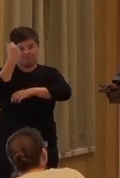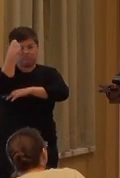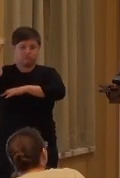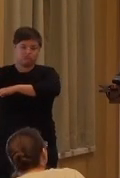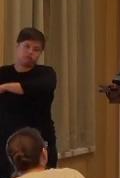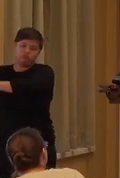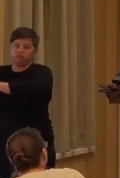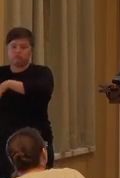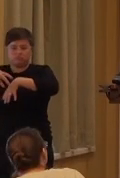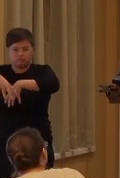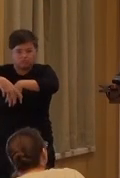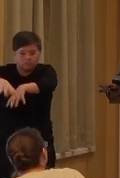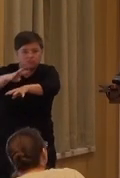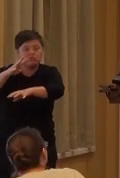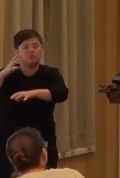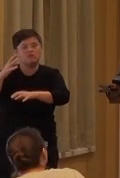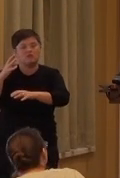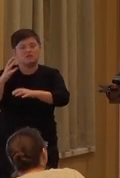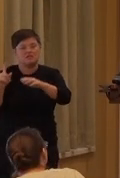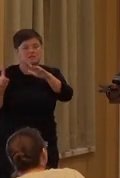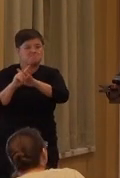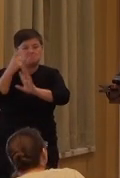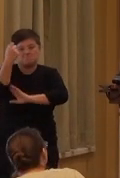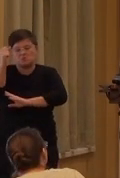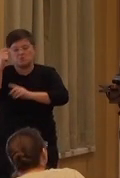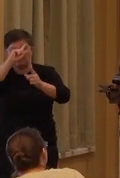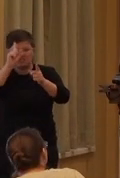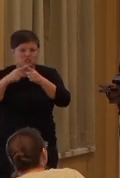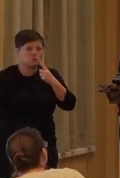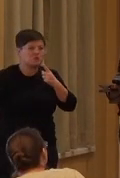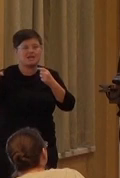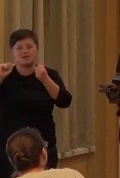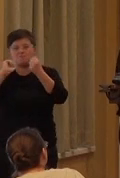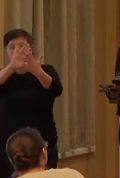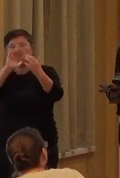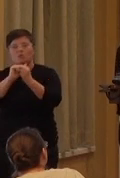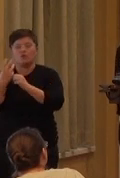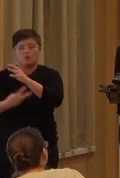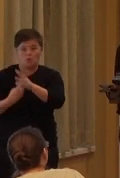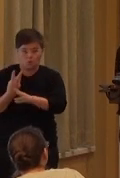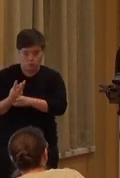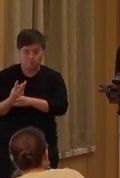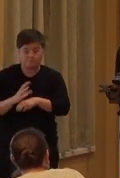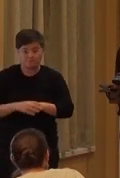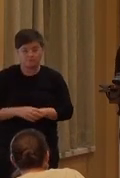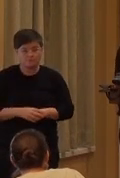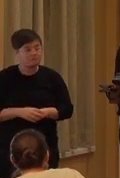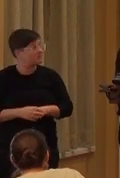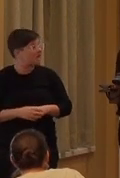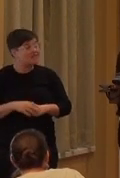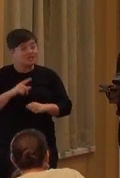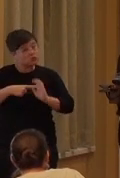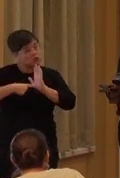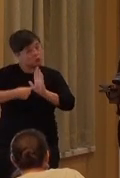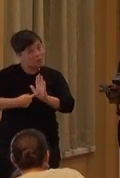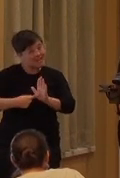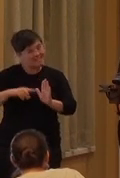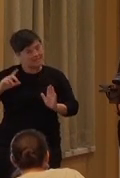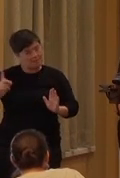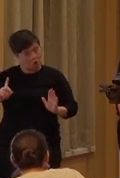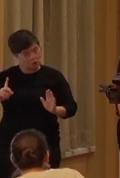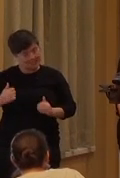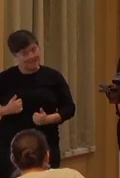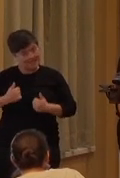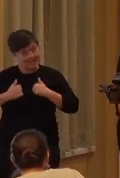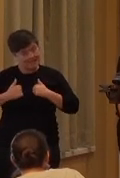America, protesting and speaking out, disagreeing with the world they see around them. This is a sign that democracy is alive,